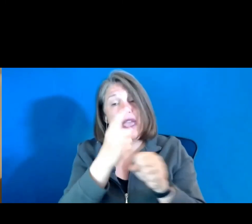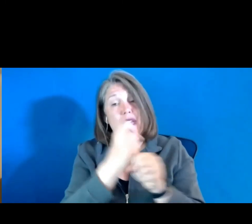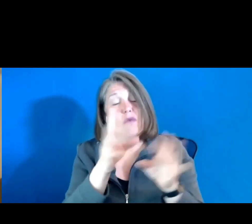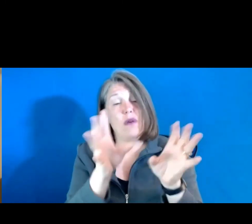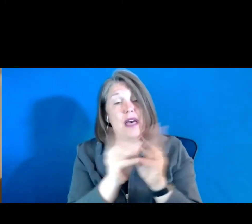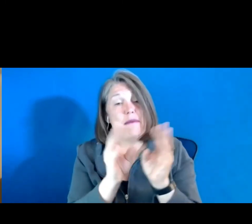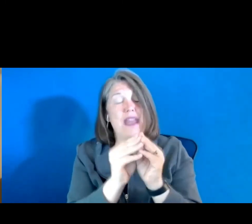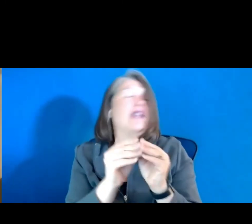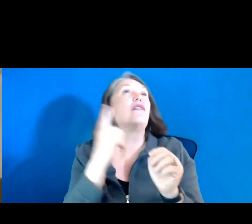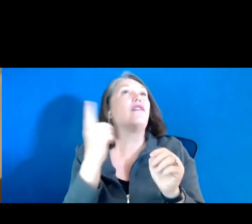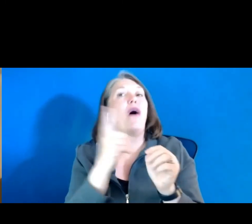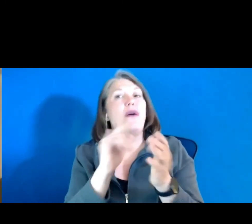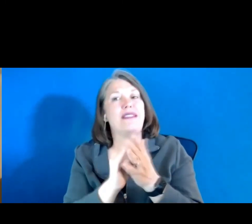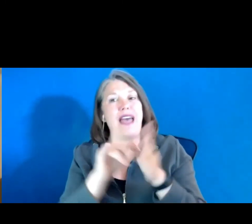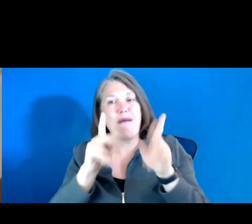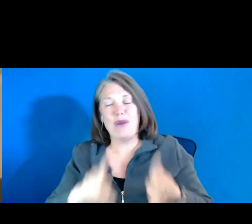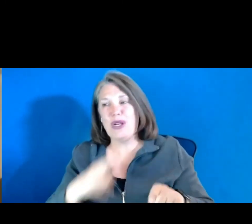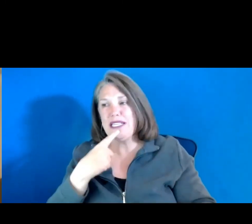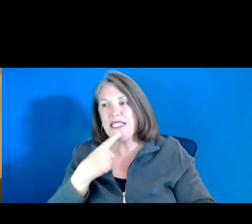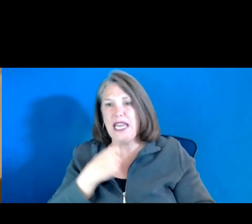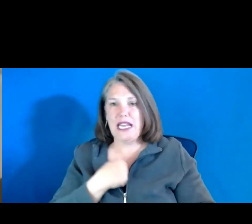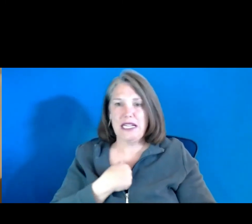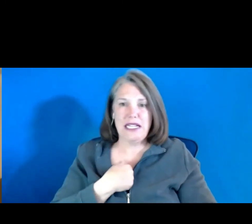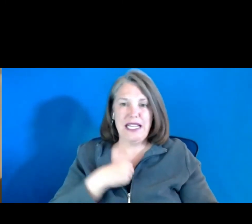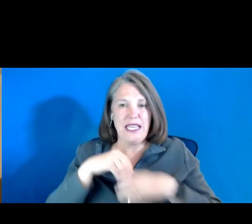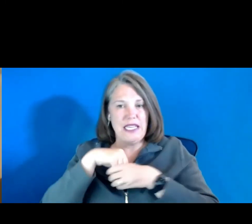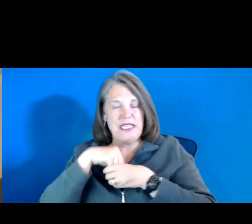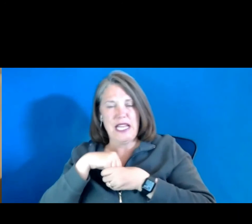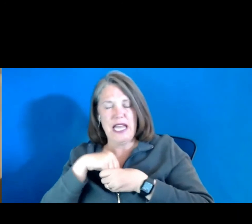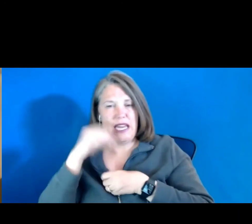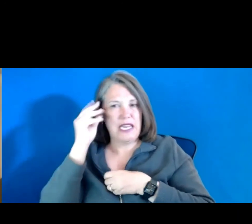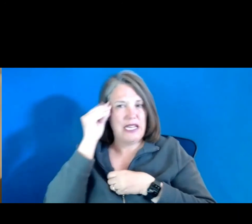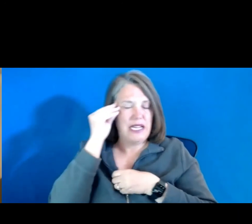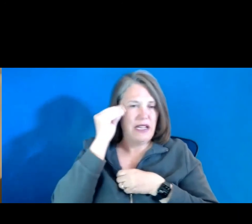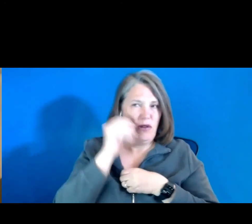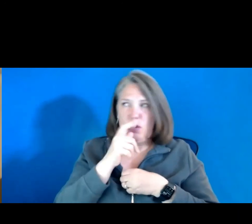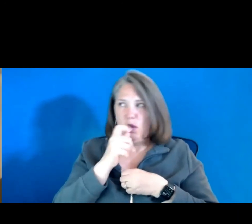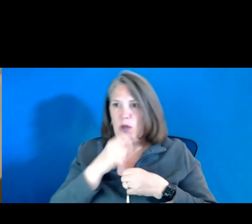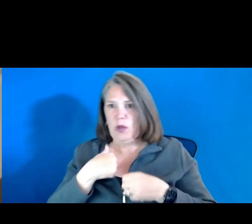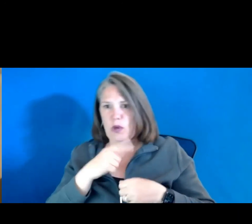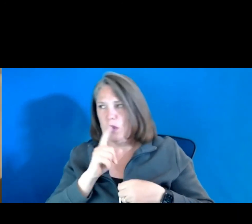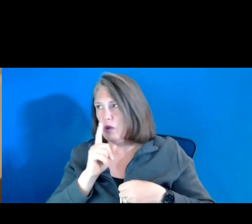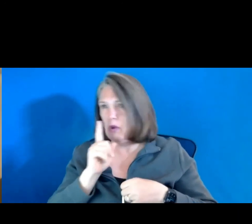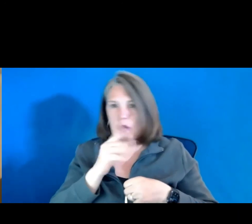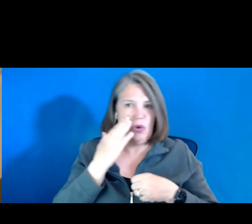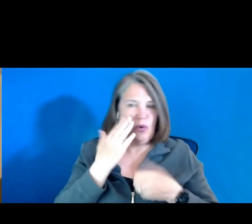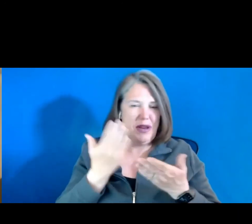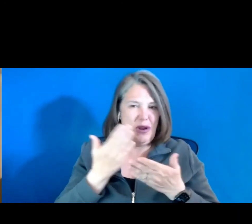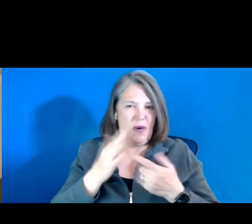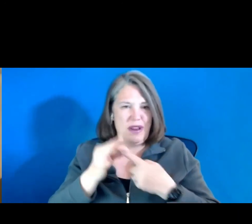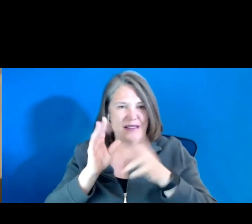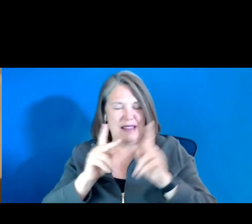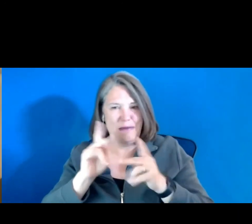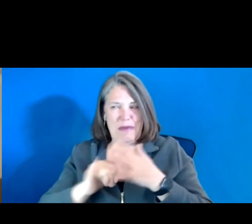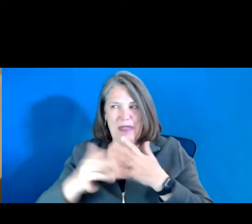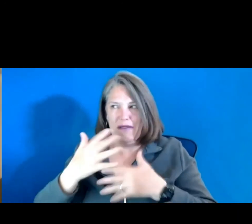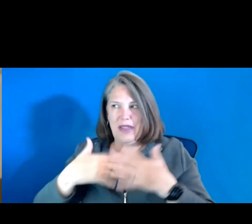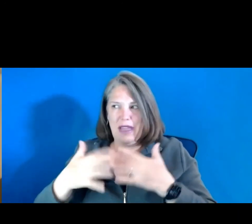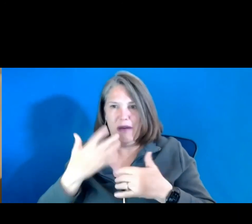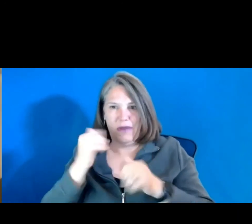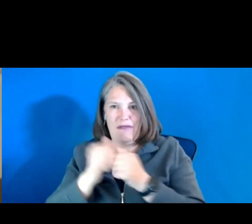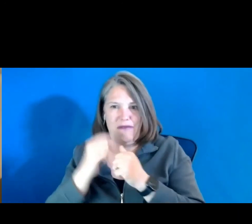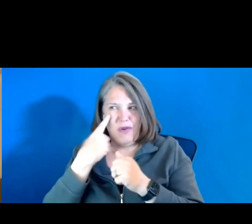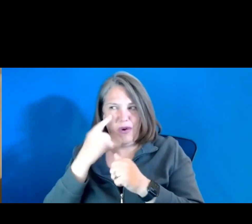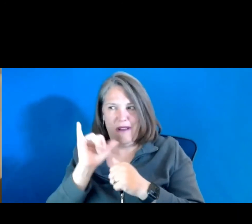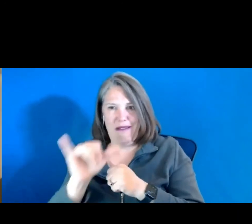there's that person saying inside, well, who do I really know here, except for the people I've hung out with forever, how am I